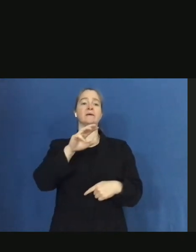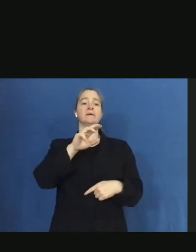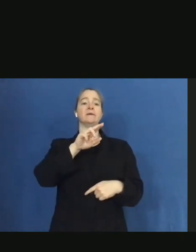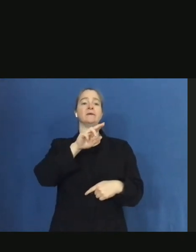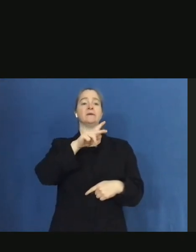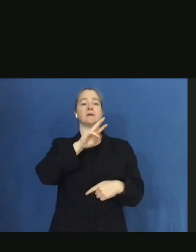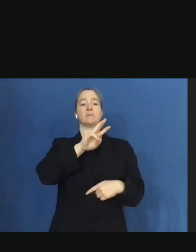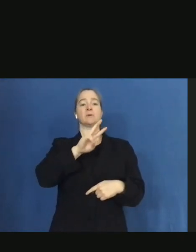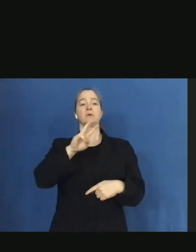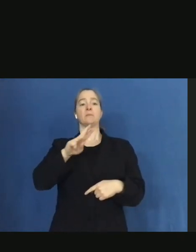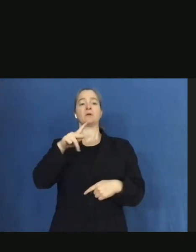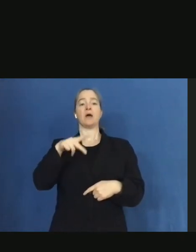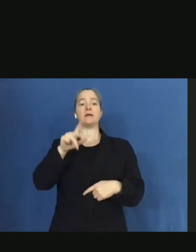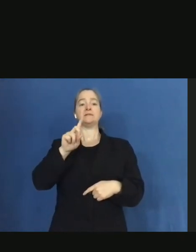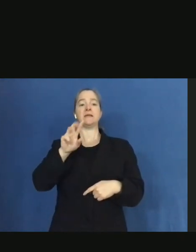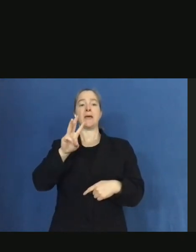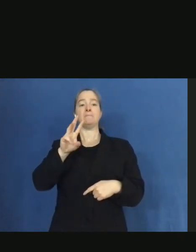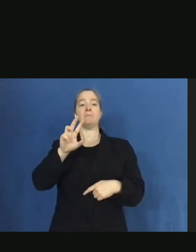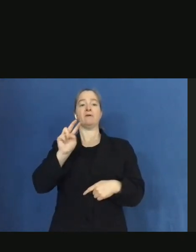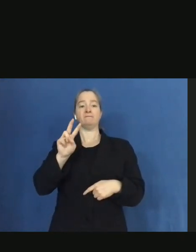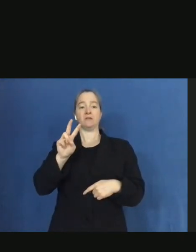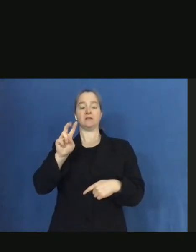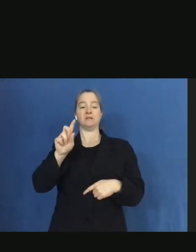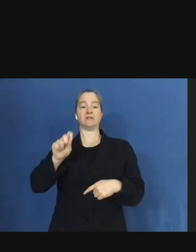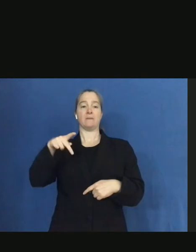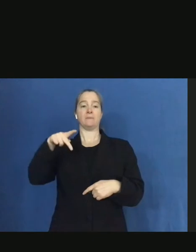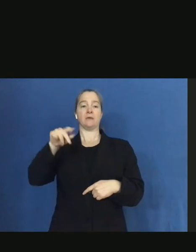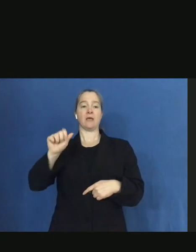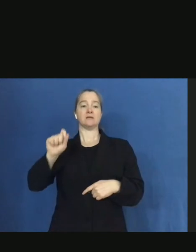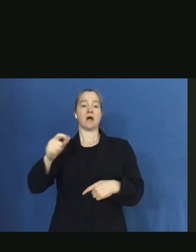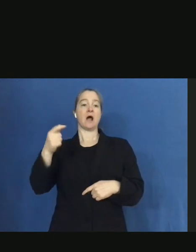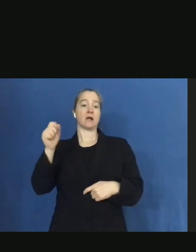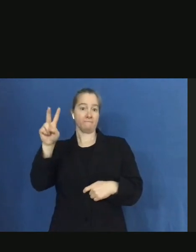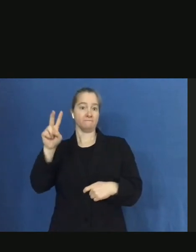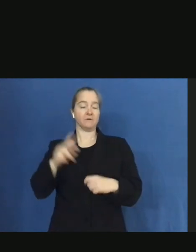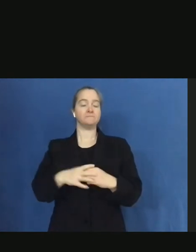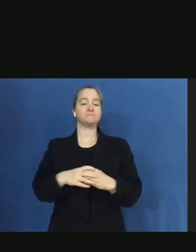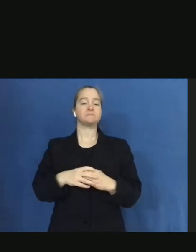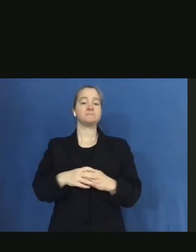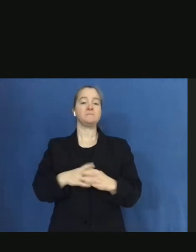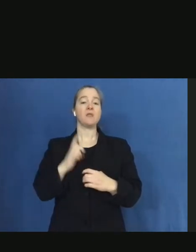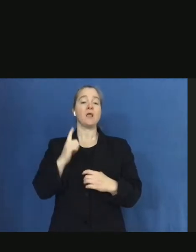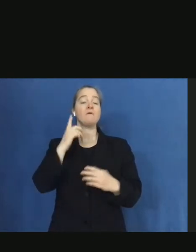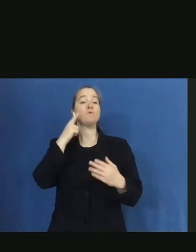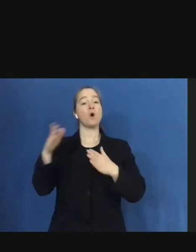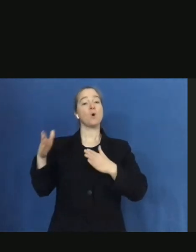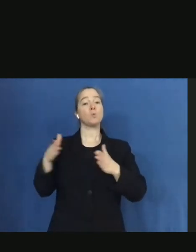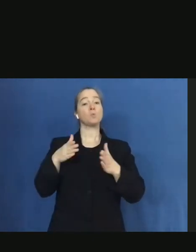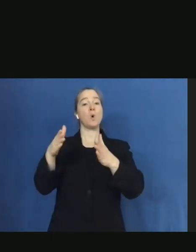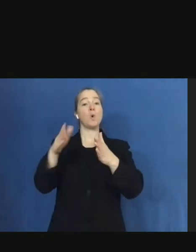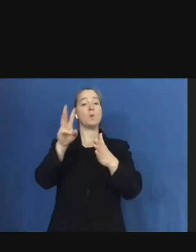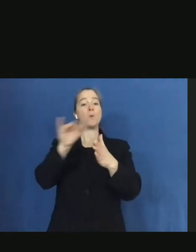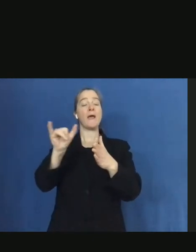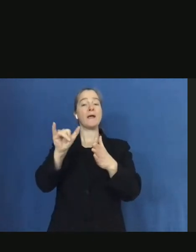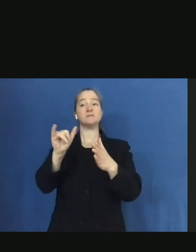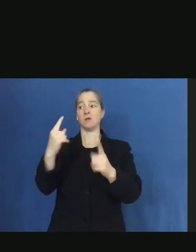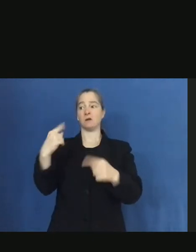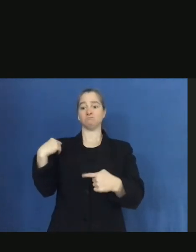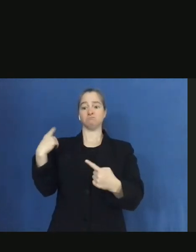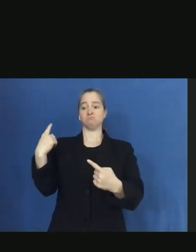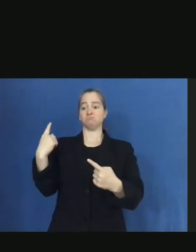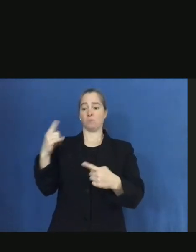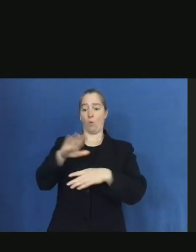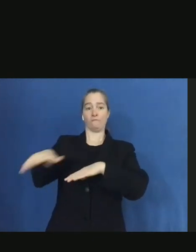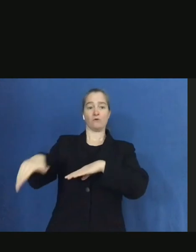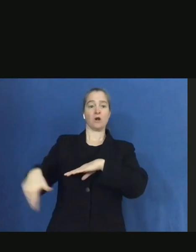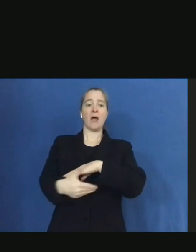Regarding our roadways, I'd like to share some updates. Across most of the state overnight, we saw isolated incidents